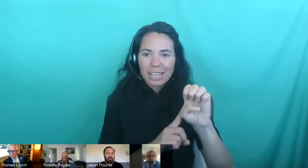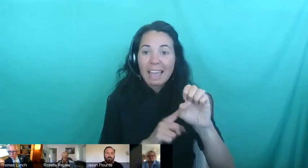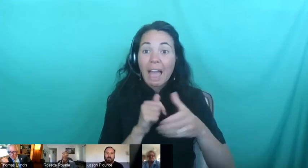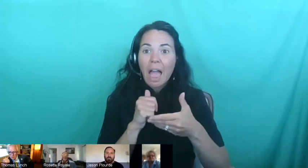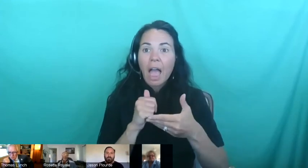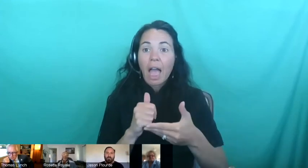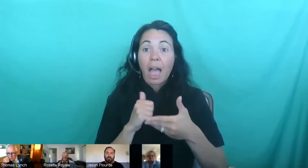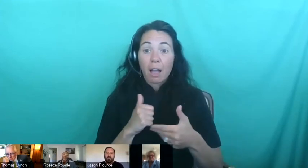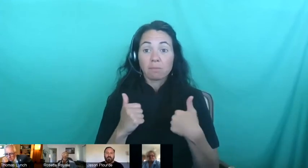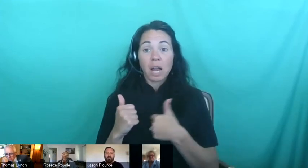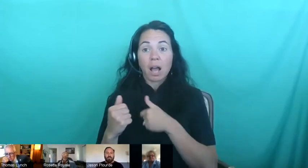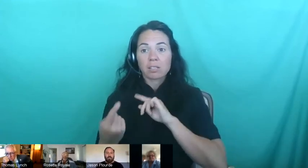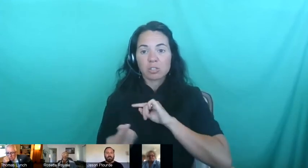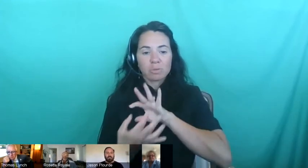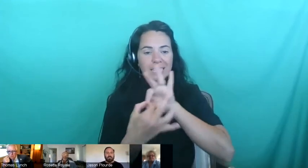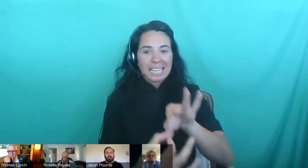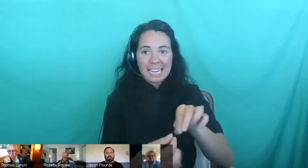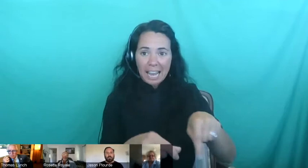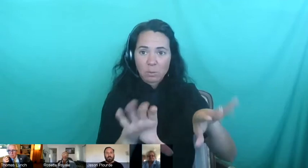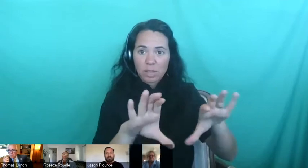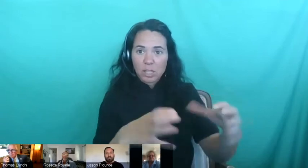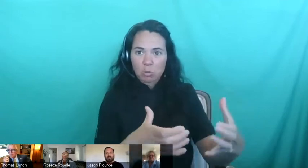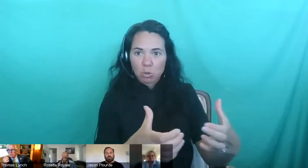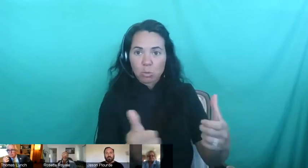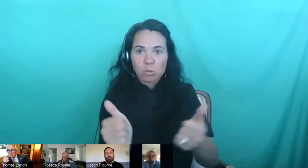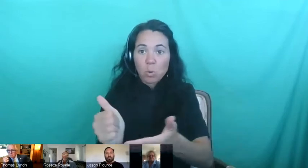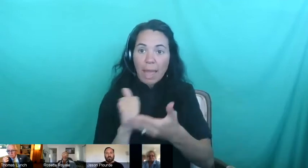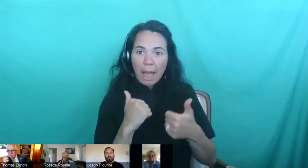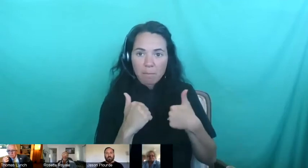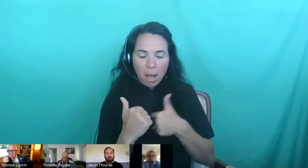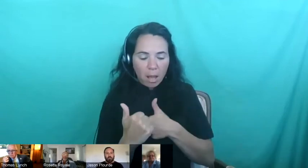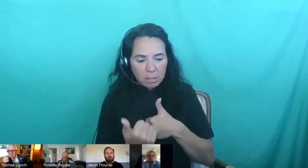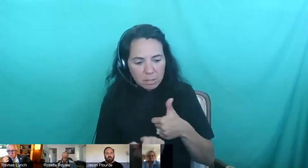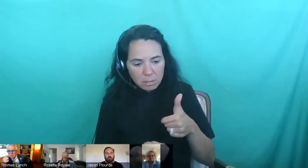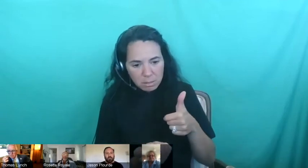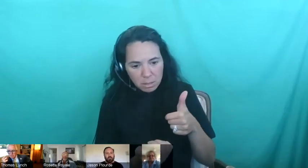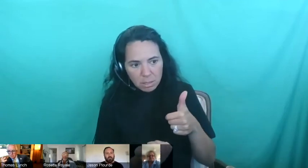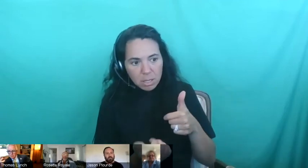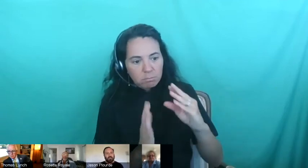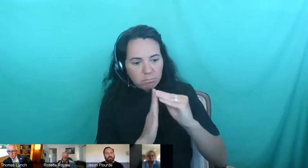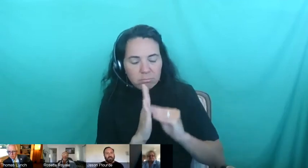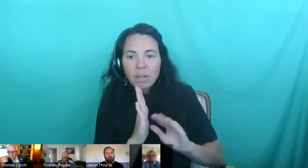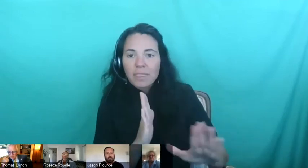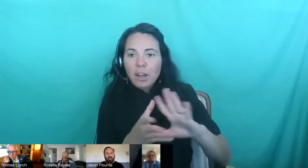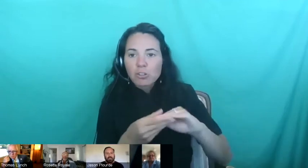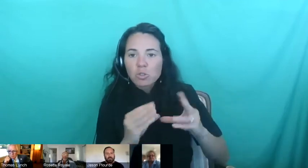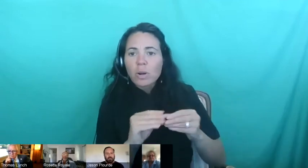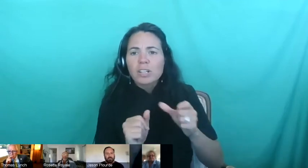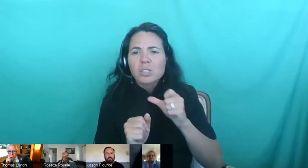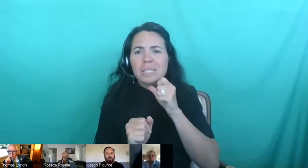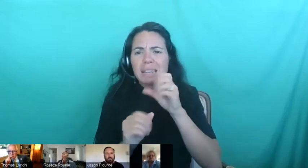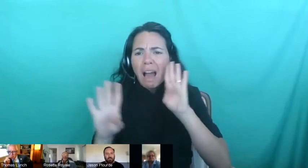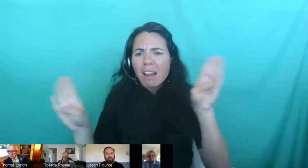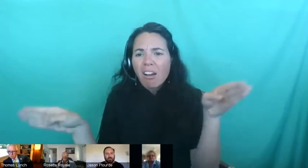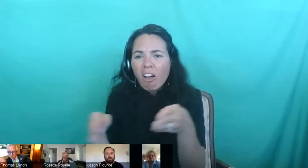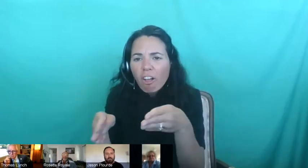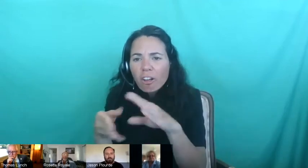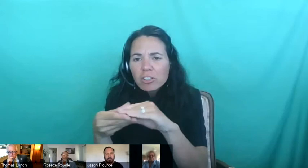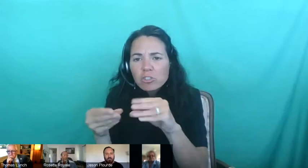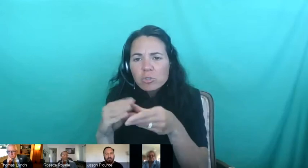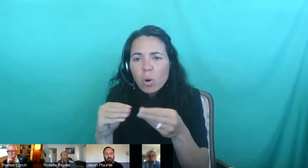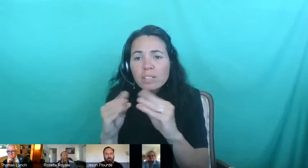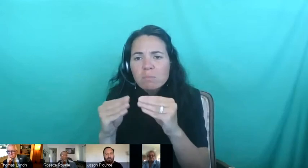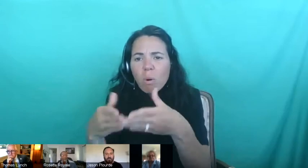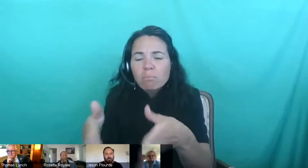those stories. So that we're not, like, looking at one narrative, but we're really allowing for broad narratives. And Pat, do you want to talk about, like,